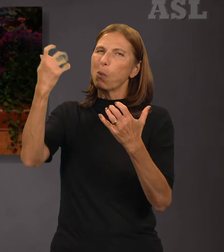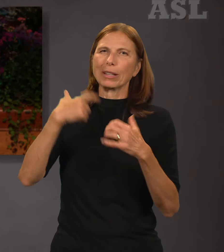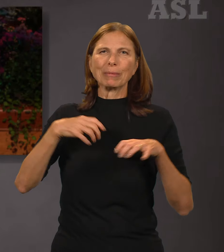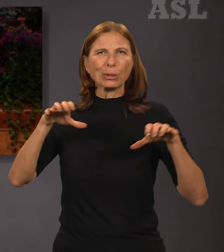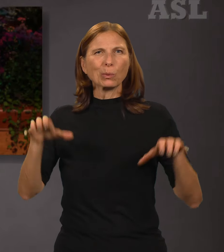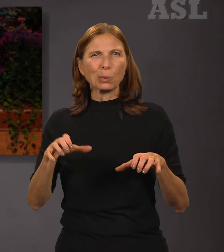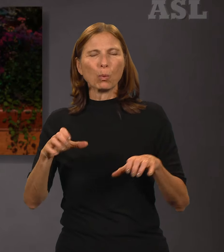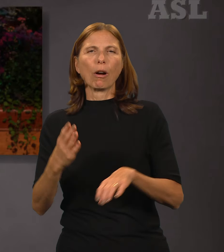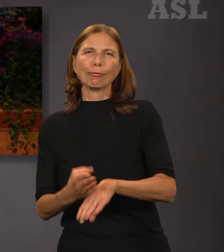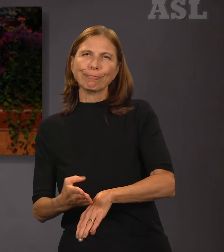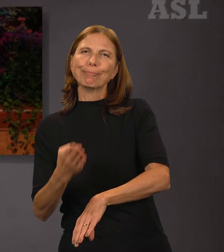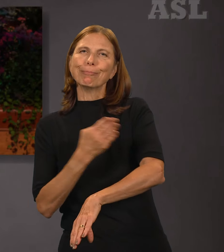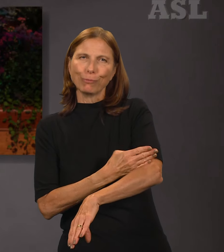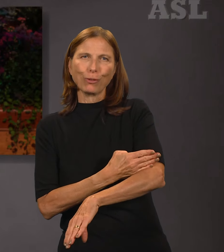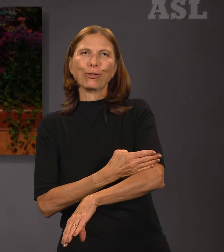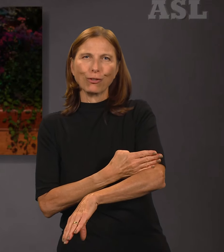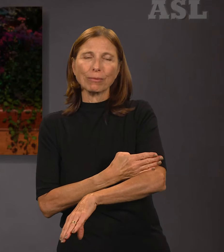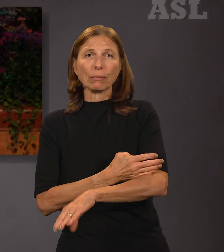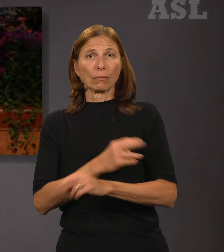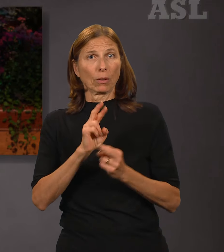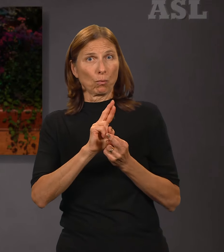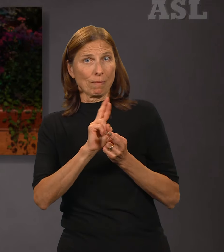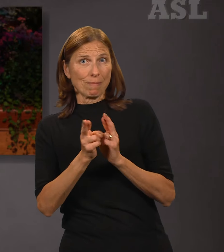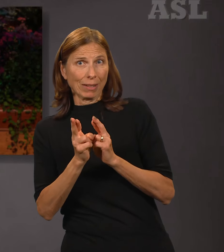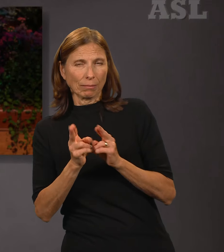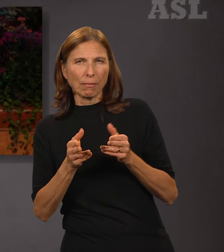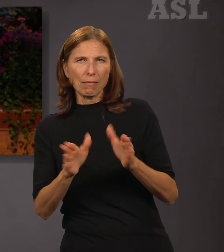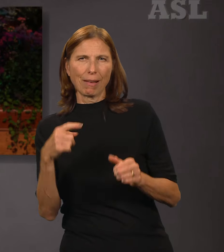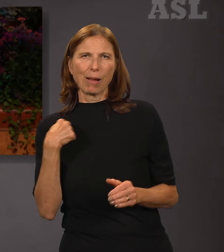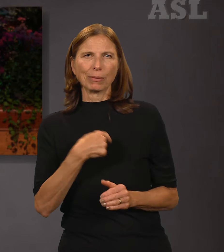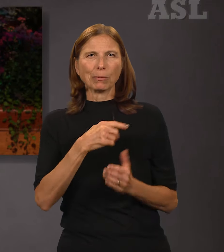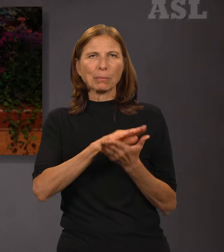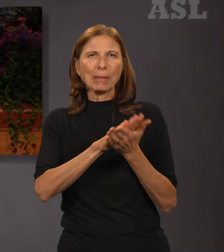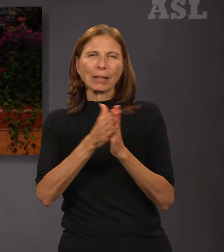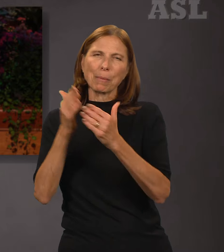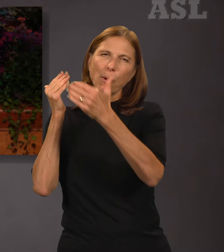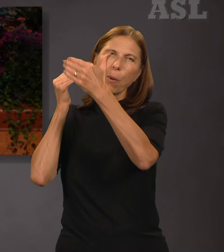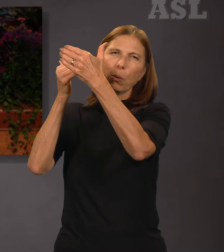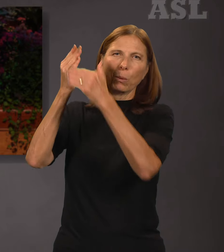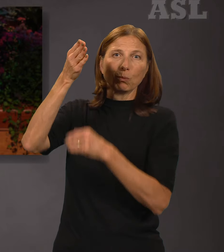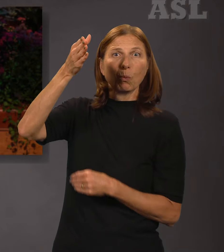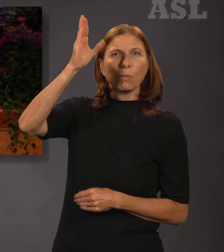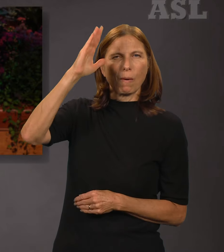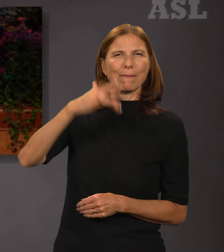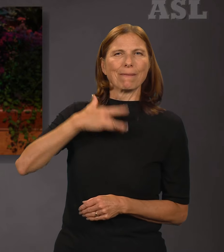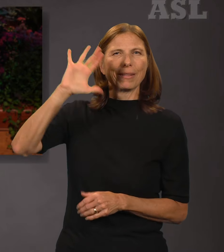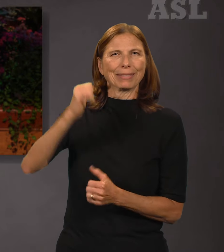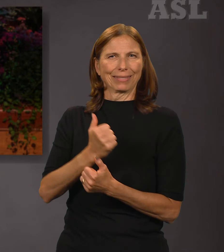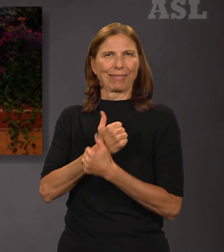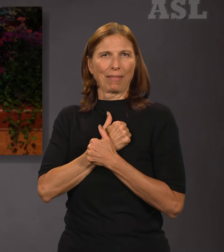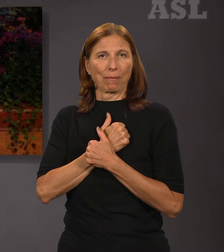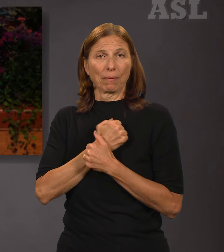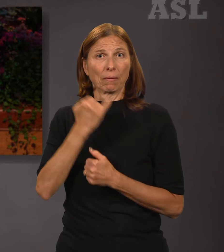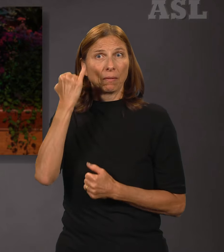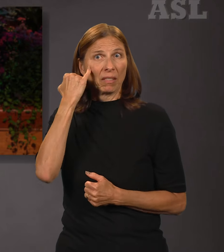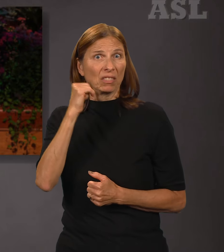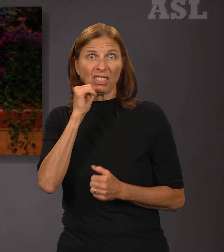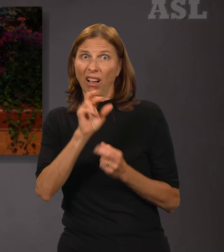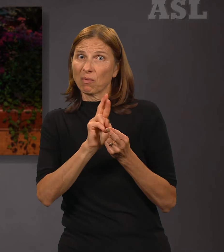Repenting allows us to feel God's love and to know and love Him in ways we would never otherwise know. Of the woman who anointed